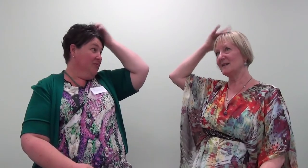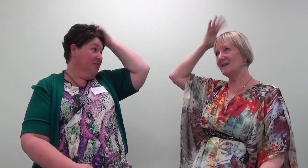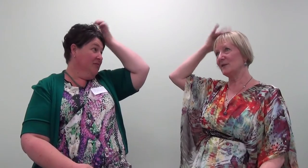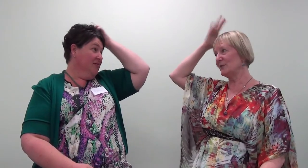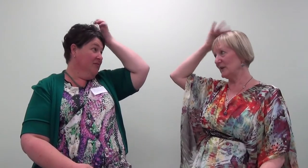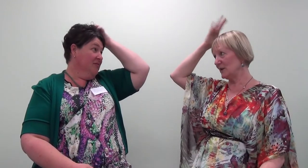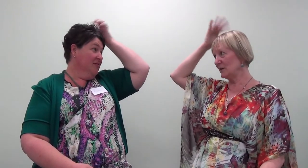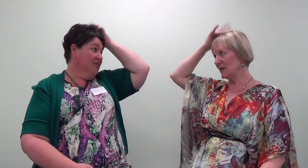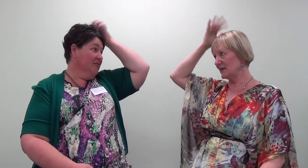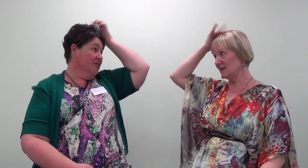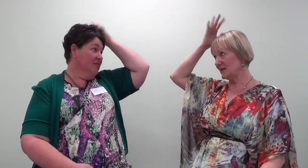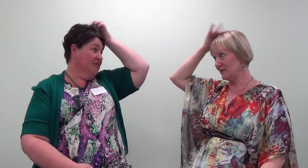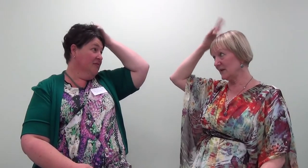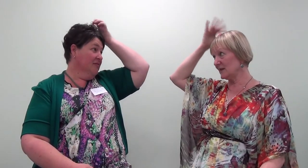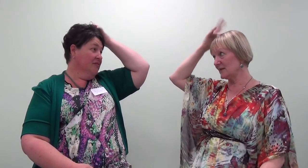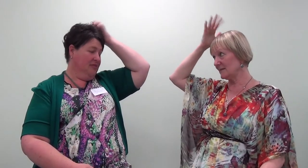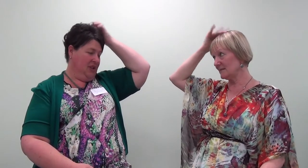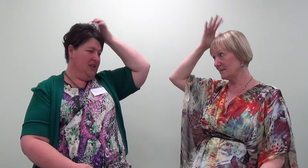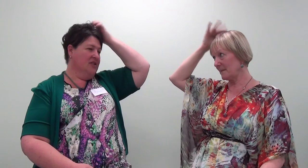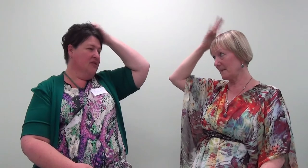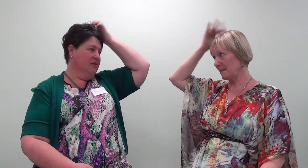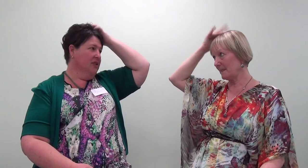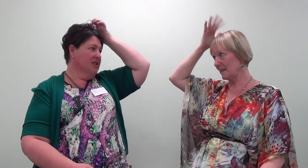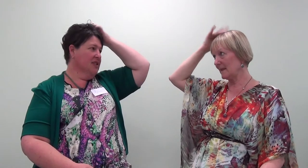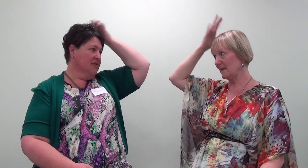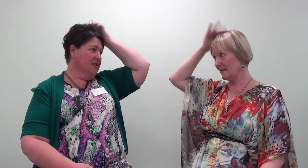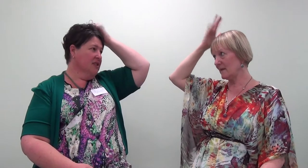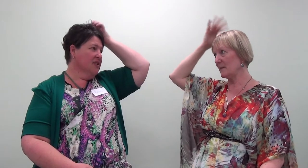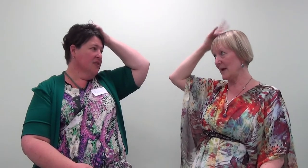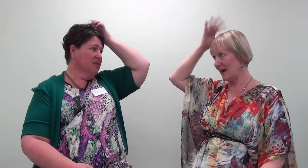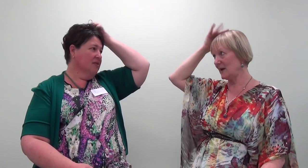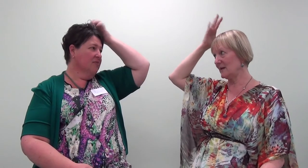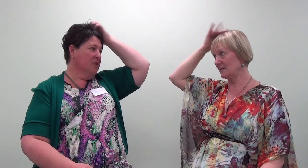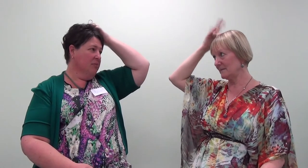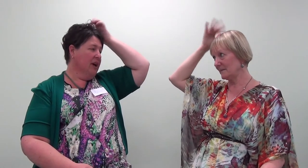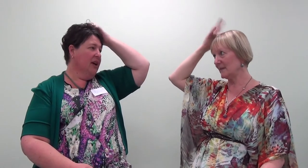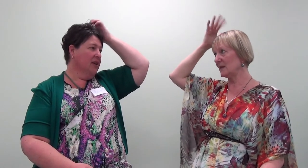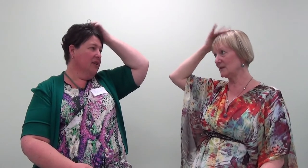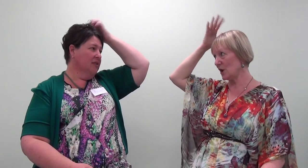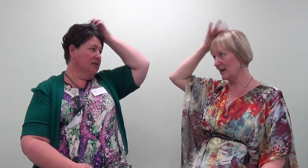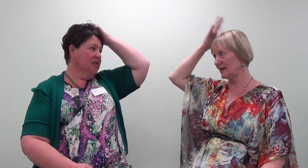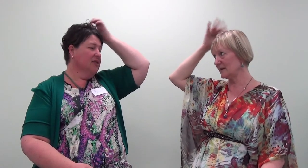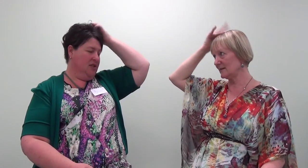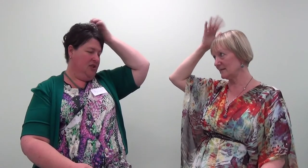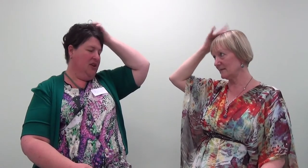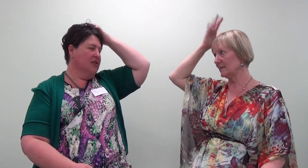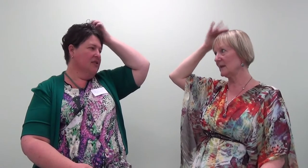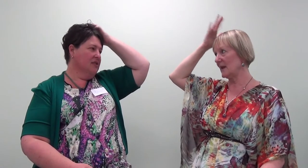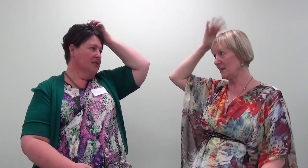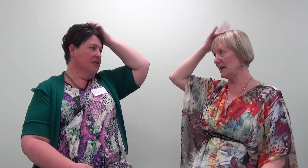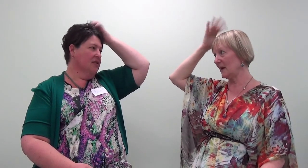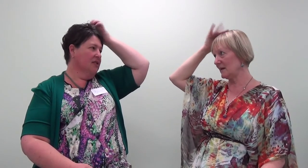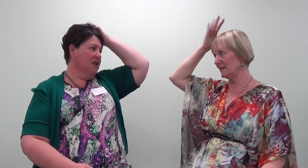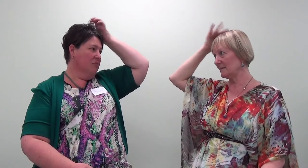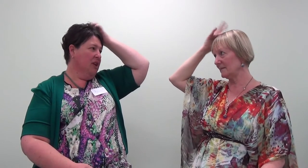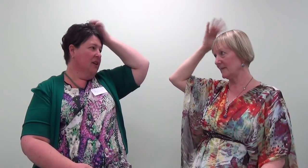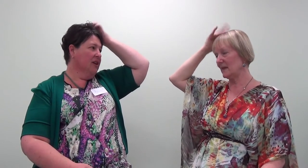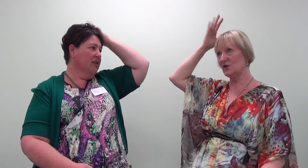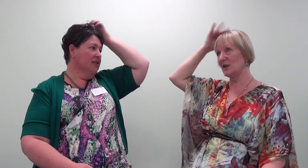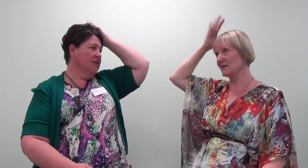still feel the stiffness. I can still feel the stiffness. pain. The pain. The tightness. tightness. In my neck. In my neck. Just